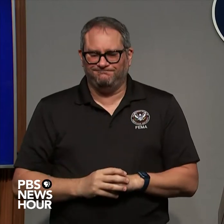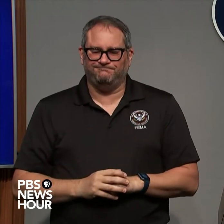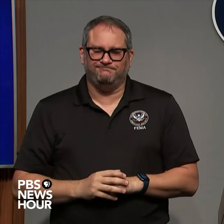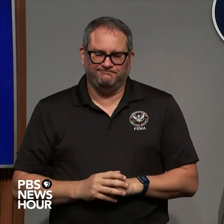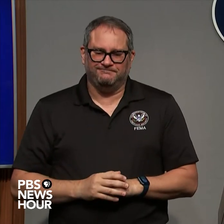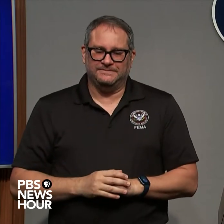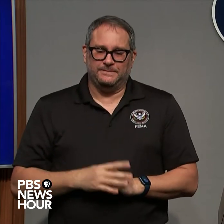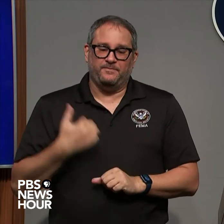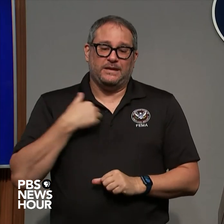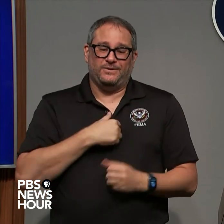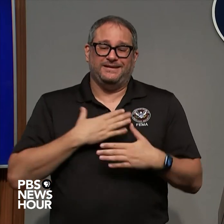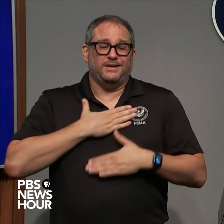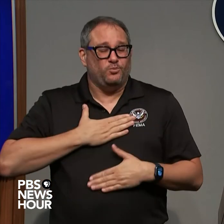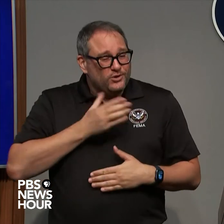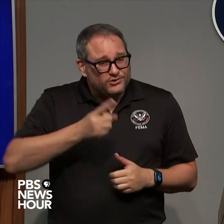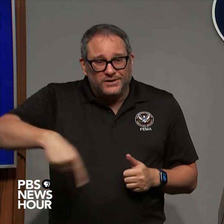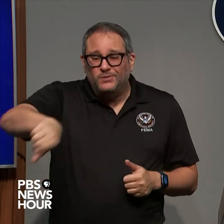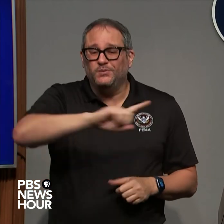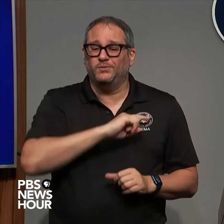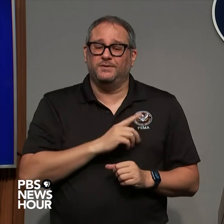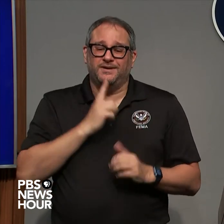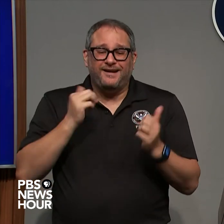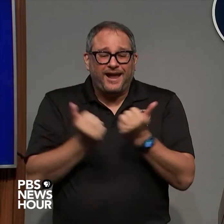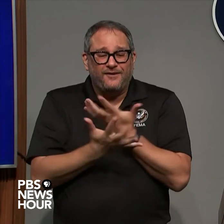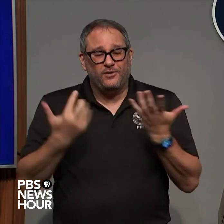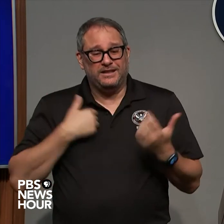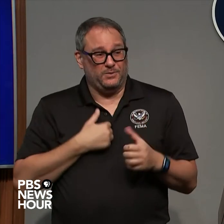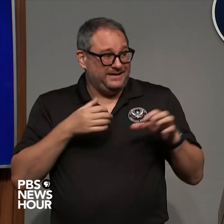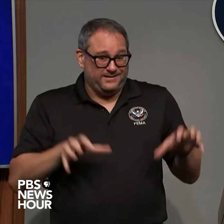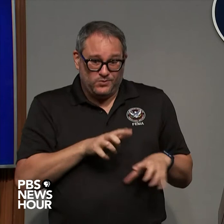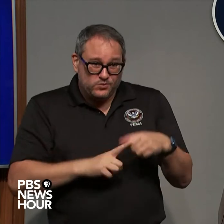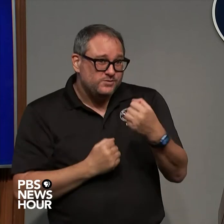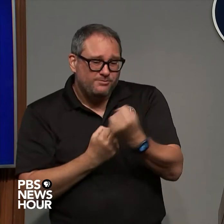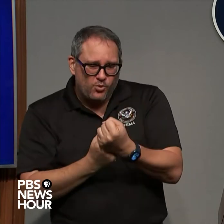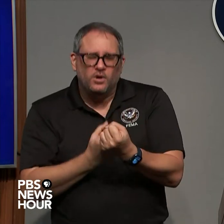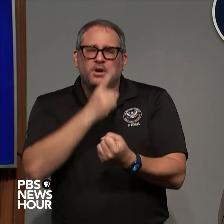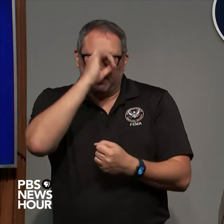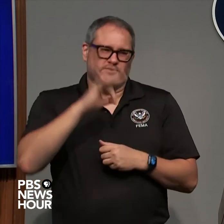is because of the generosity of the American public thank you